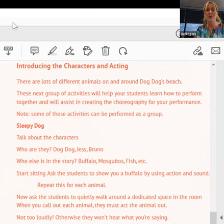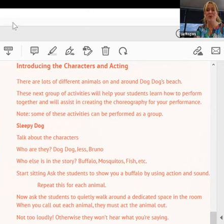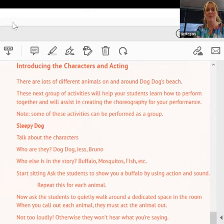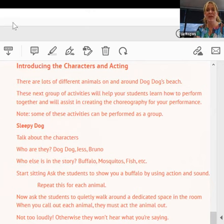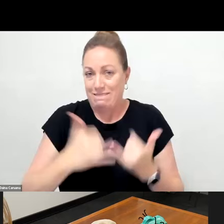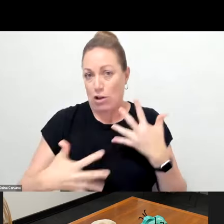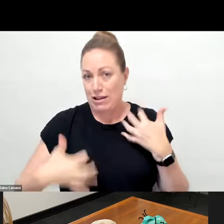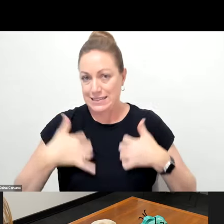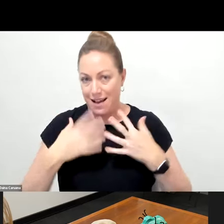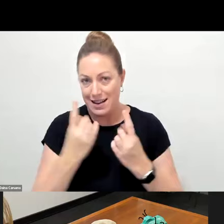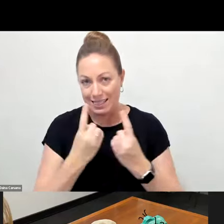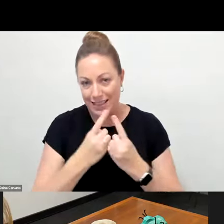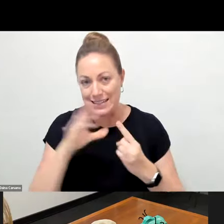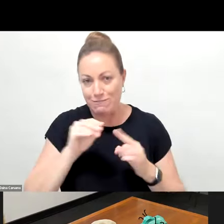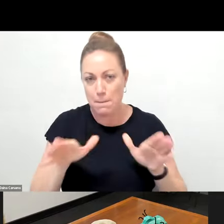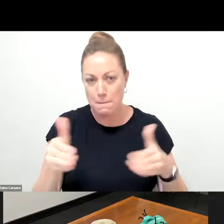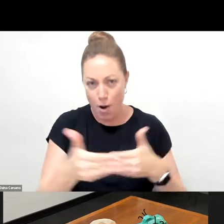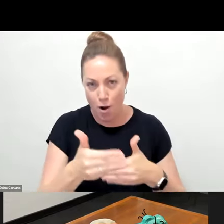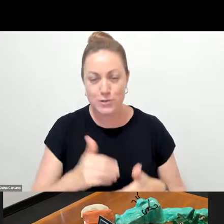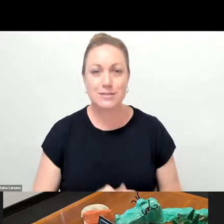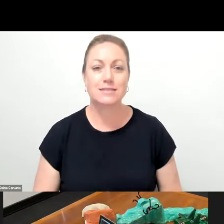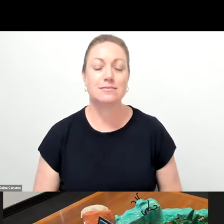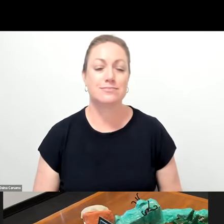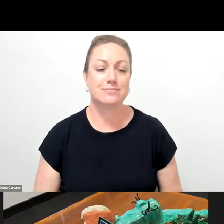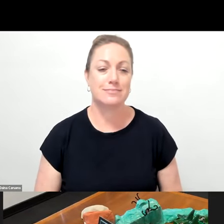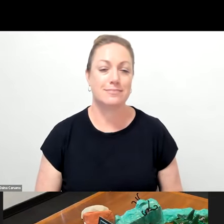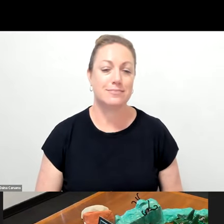box, so I will open up again to that.